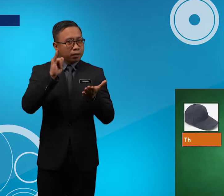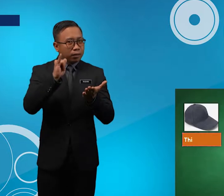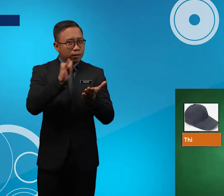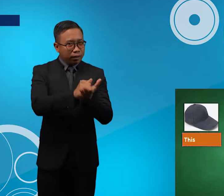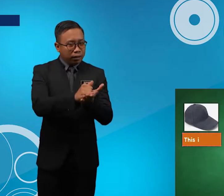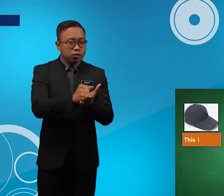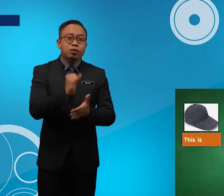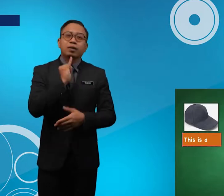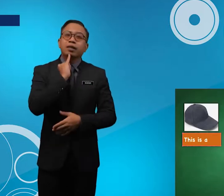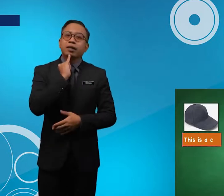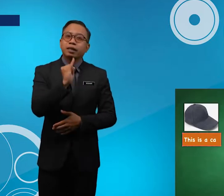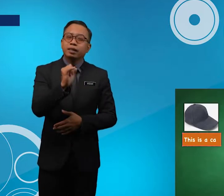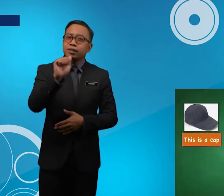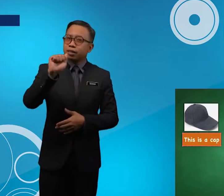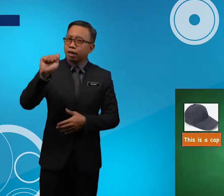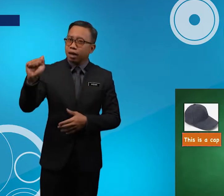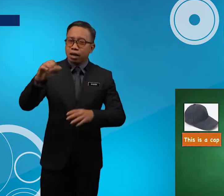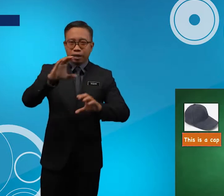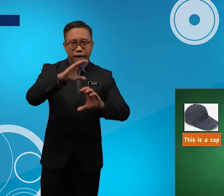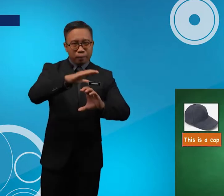This Is A Cap